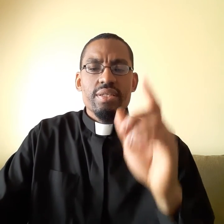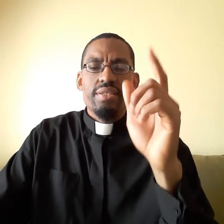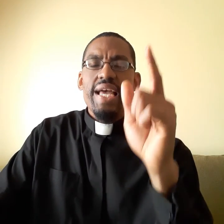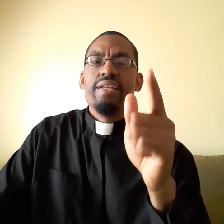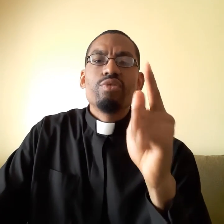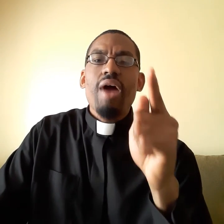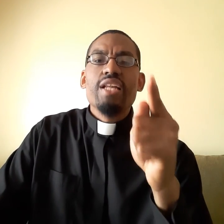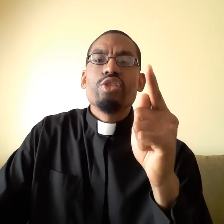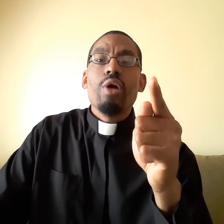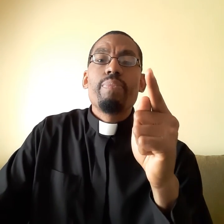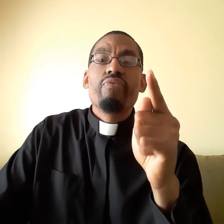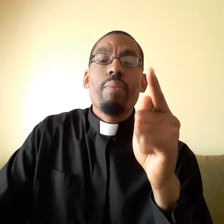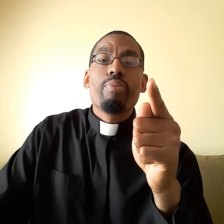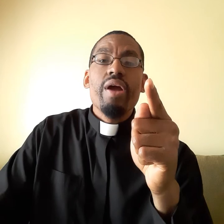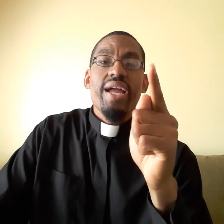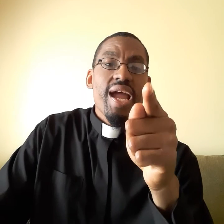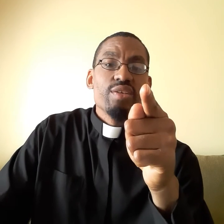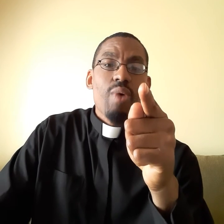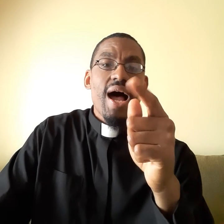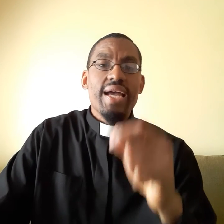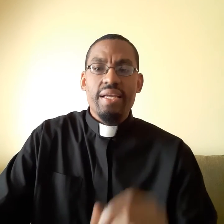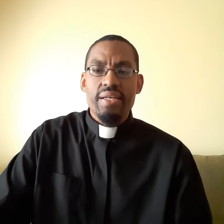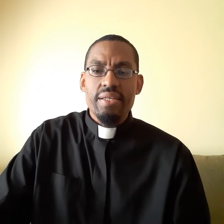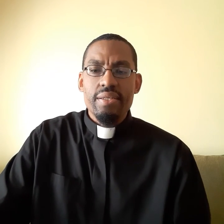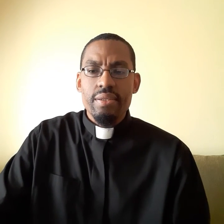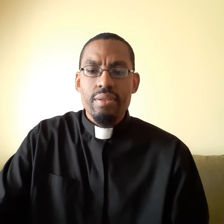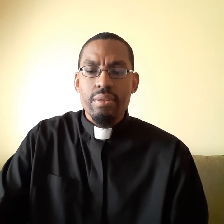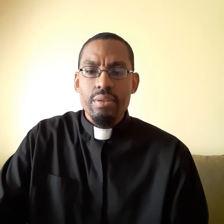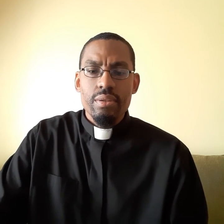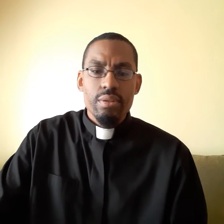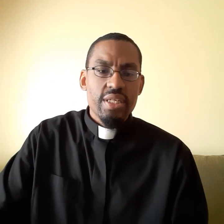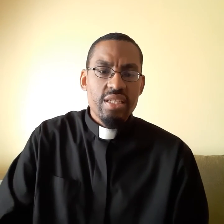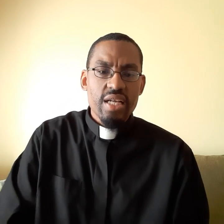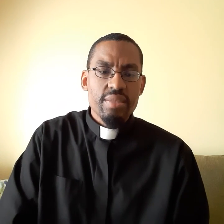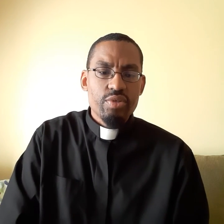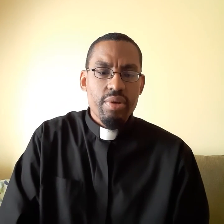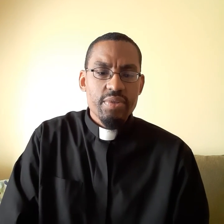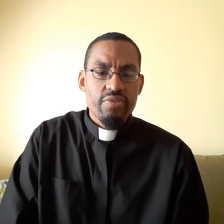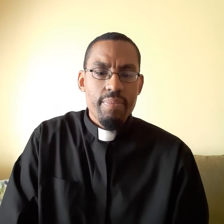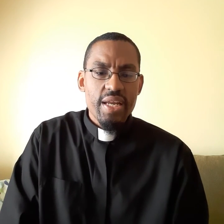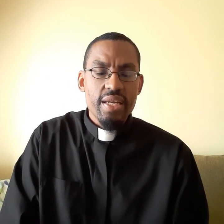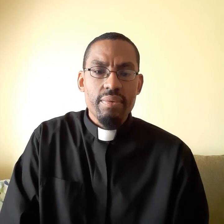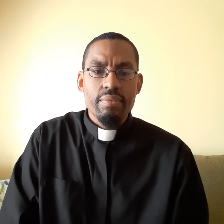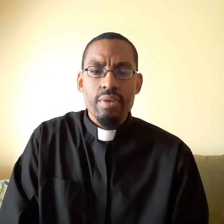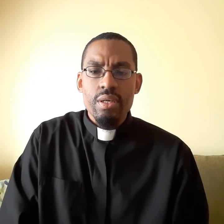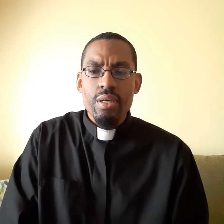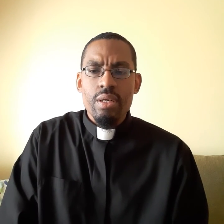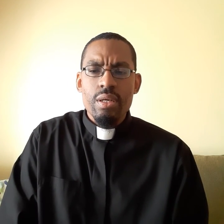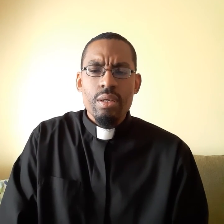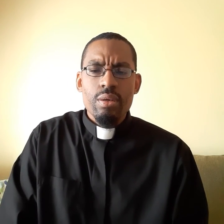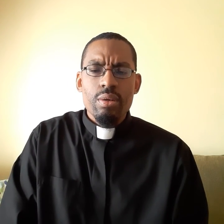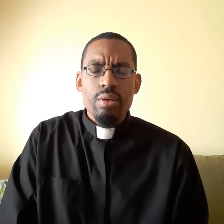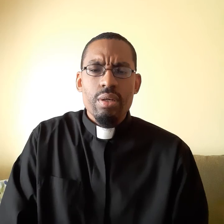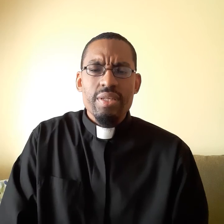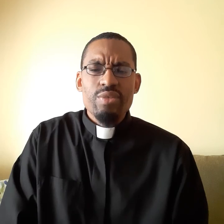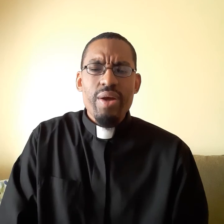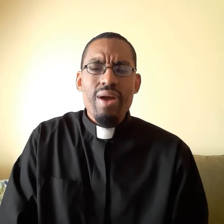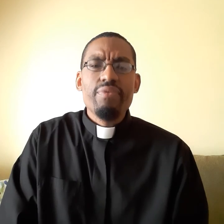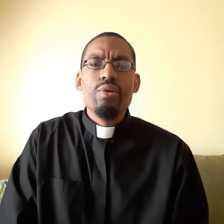Satan trying to stop you from praying. Here's why. Let's look at some scriptures for a minute. This is why you have to